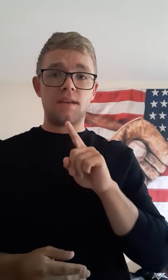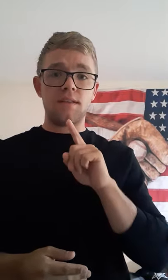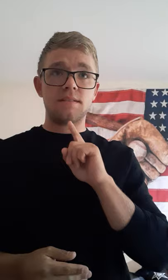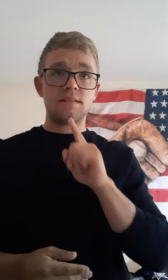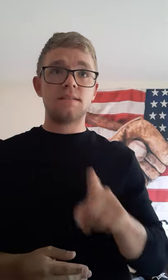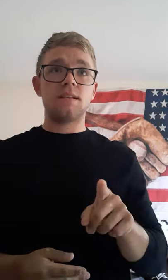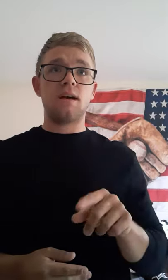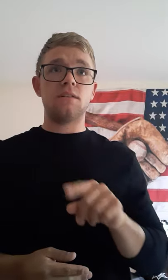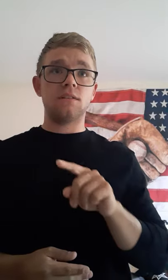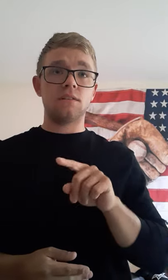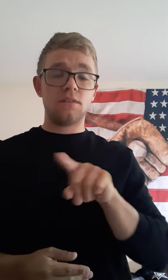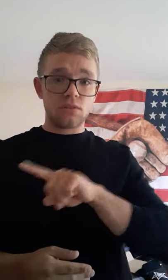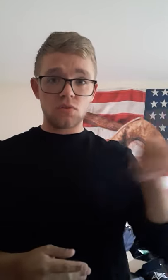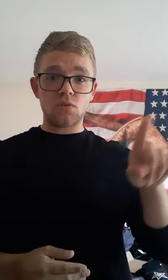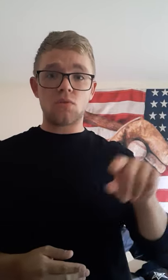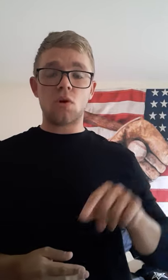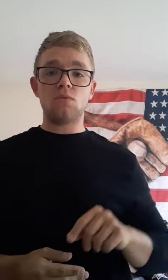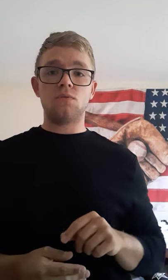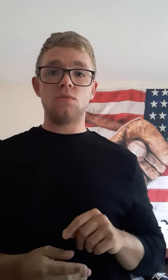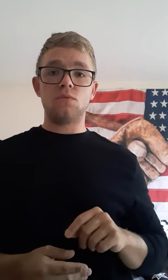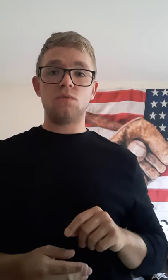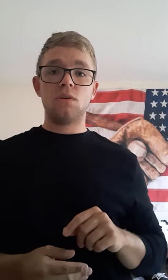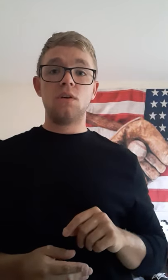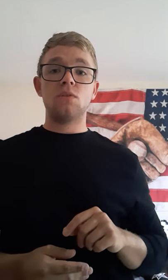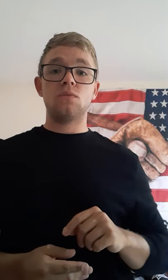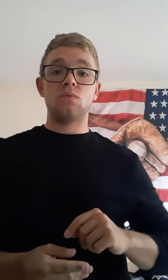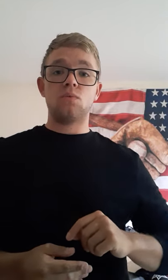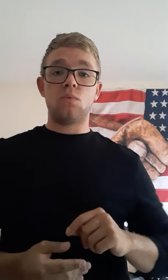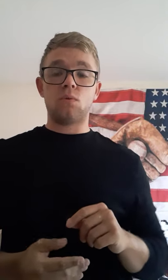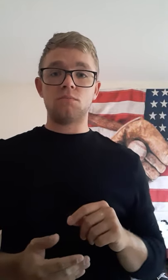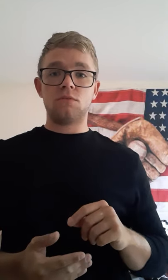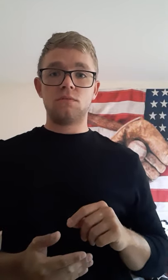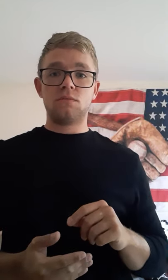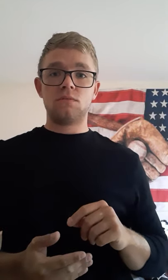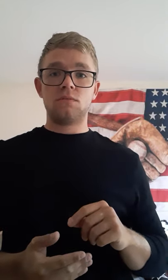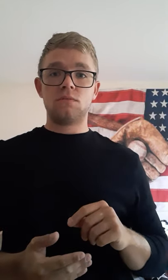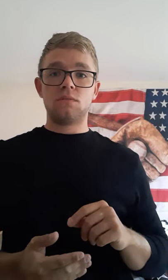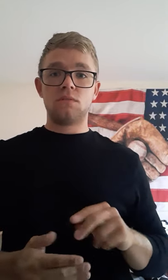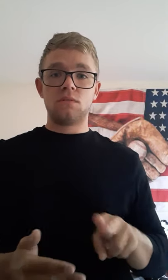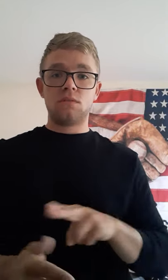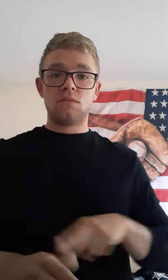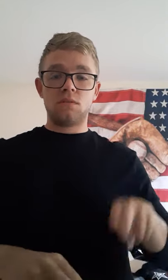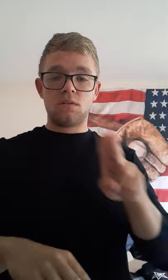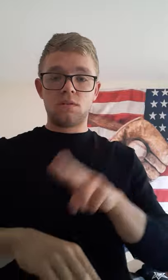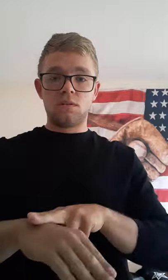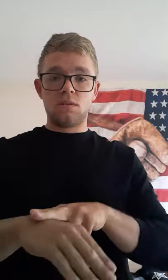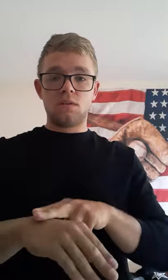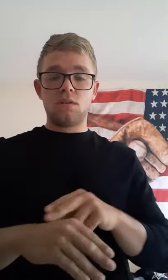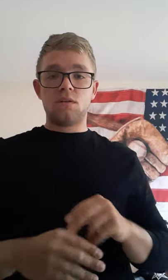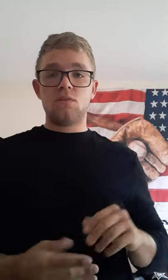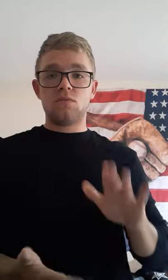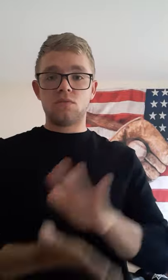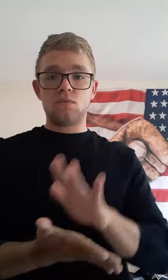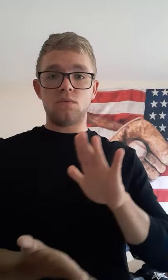they tell her, go to normal school.